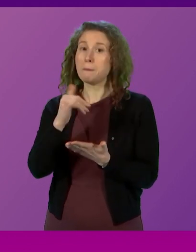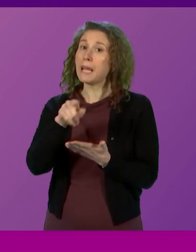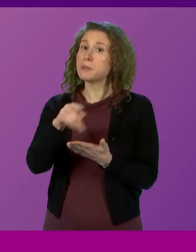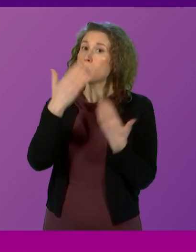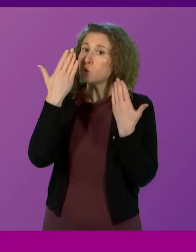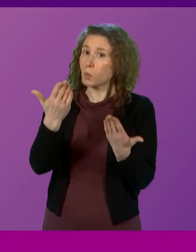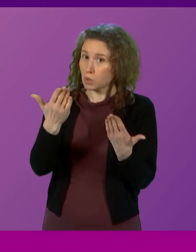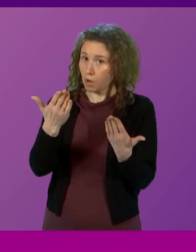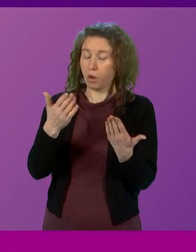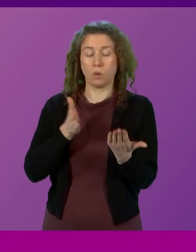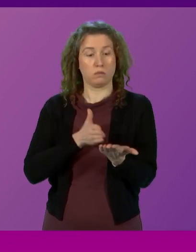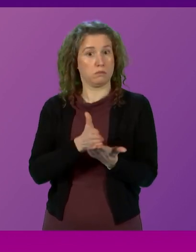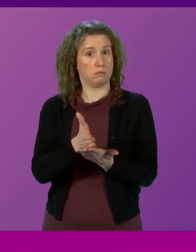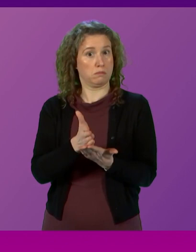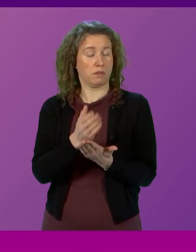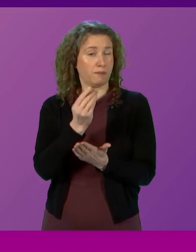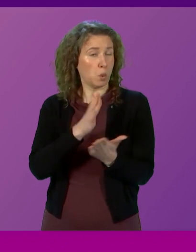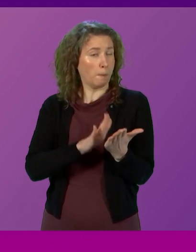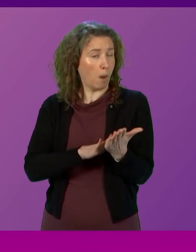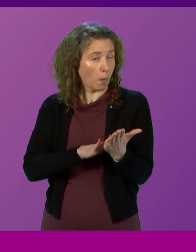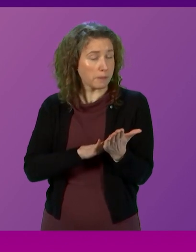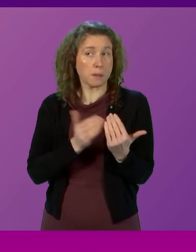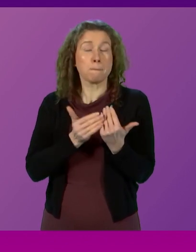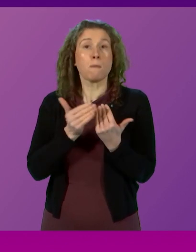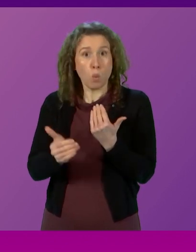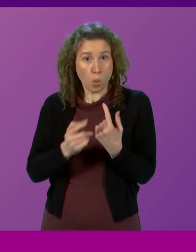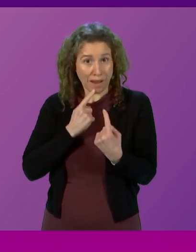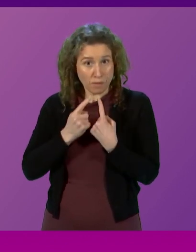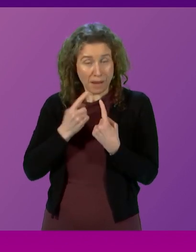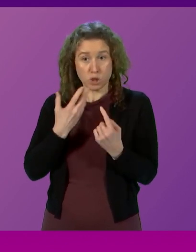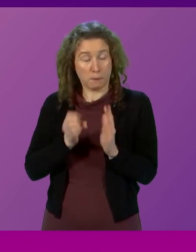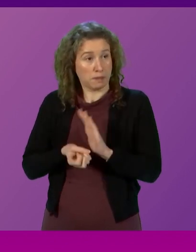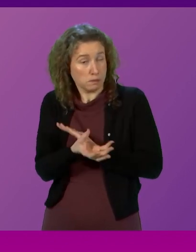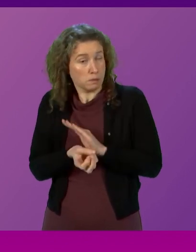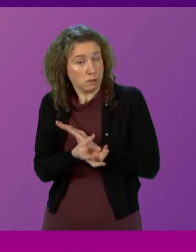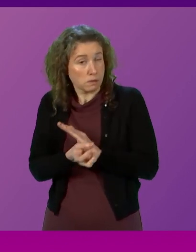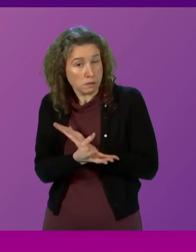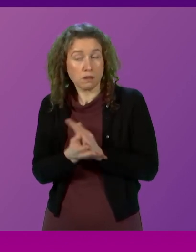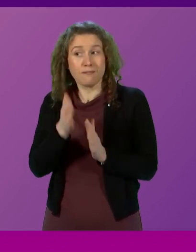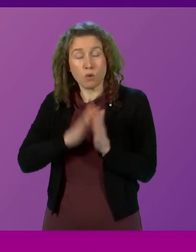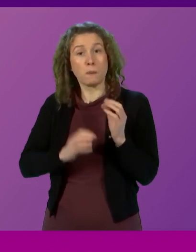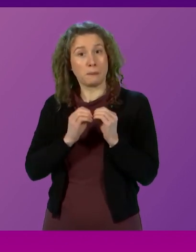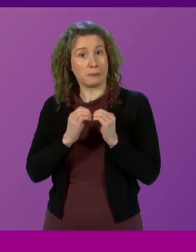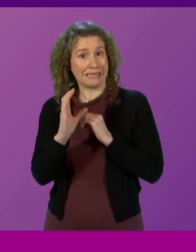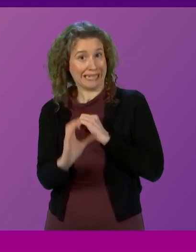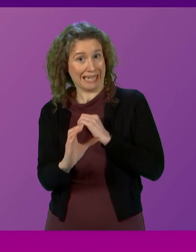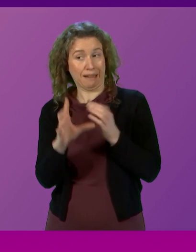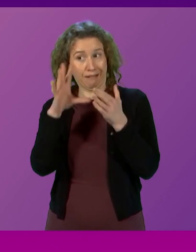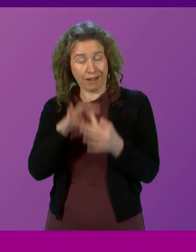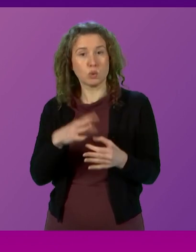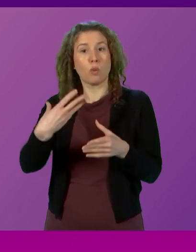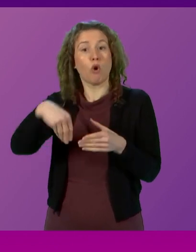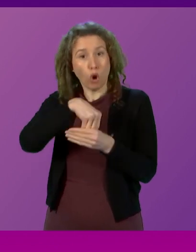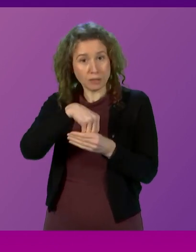that in the course of the last few moments, yet more information has been released by the BBC in relation to the